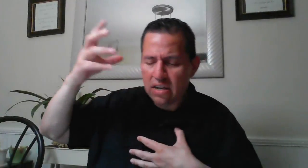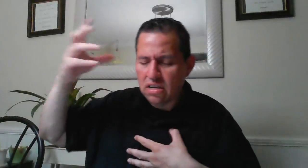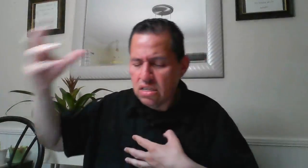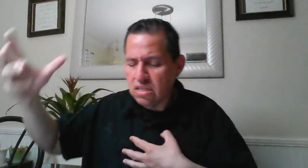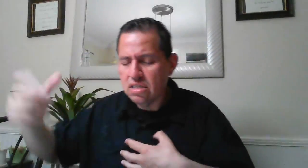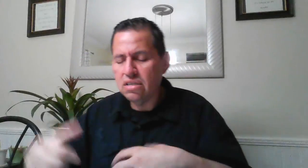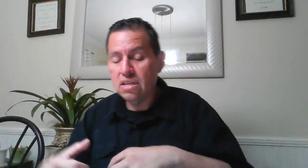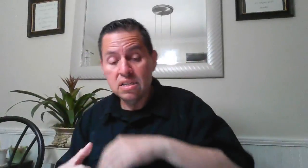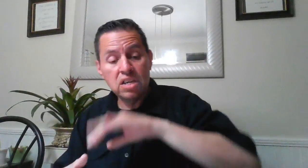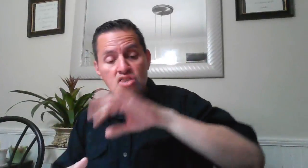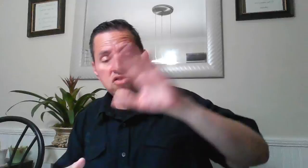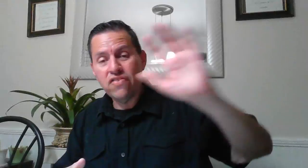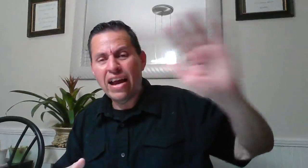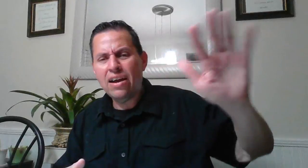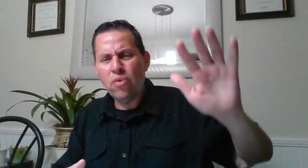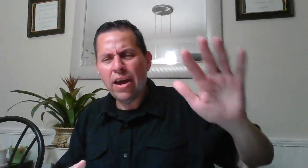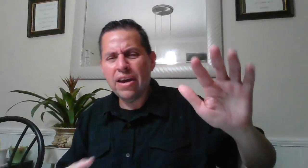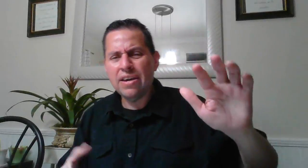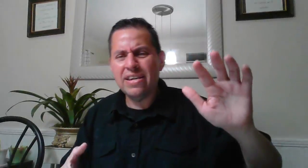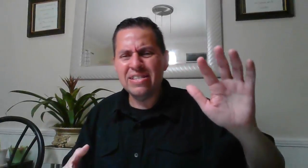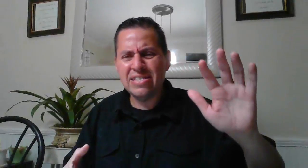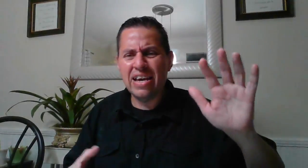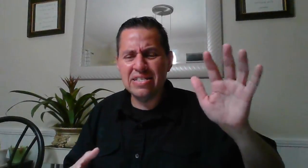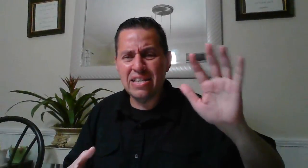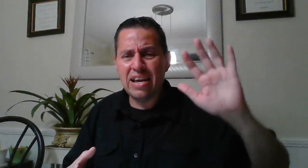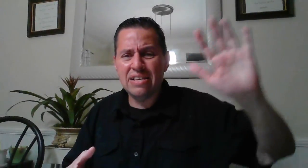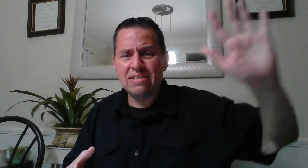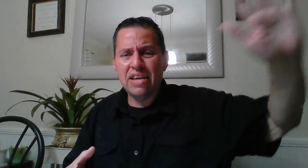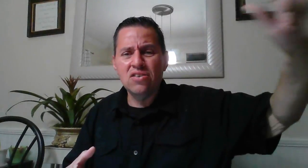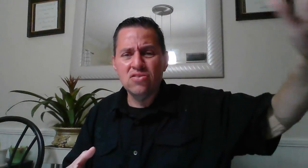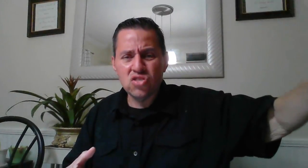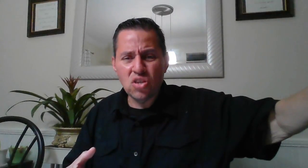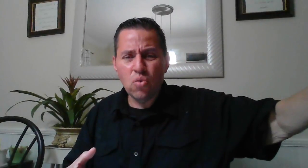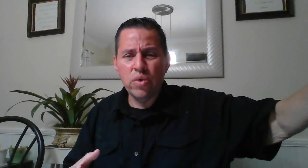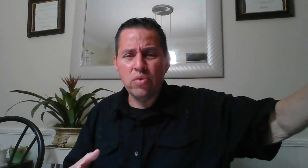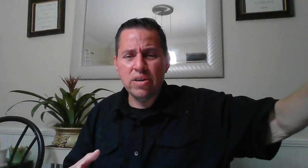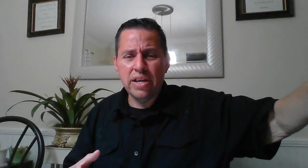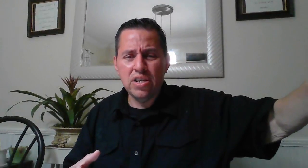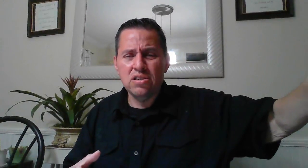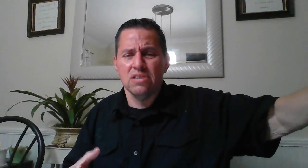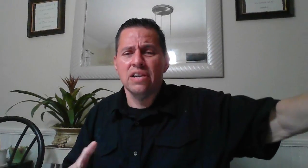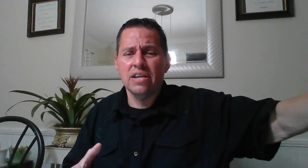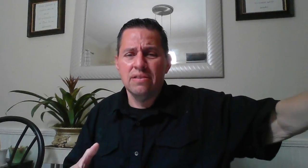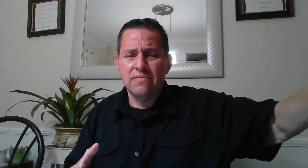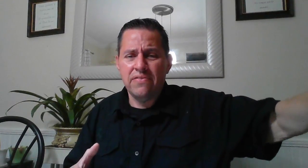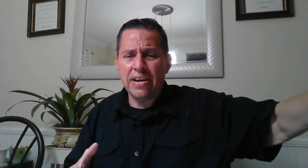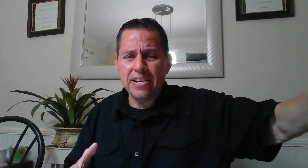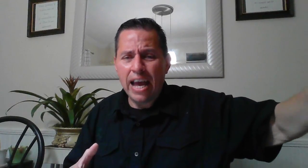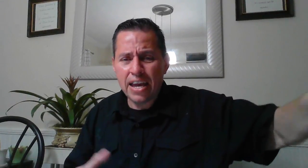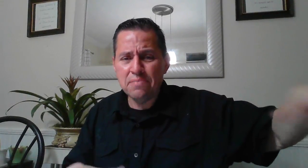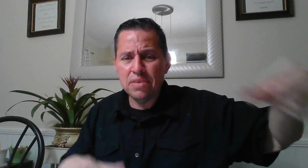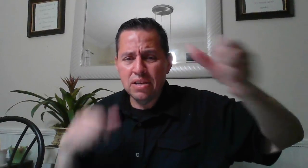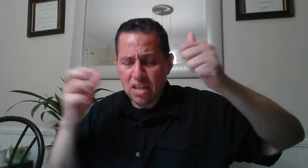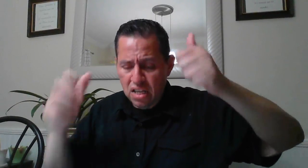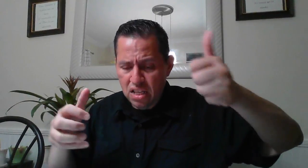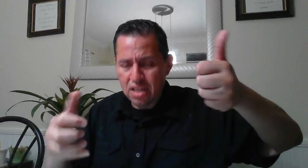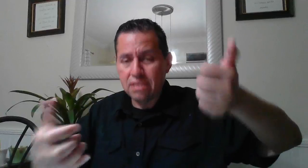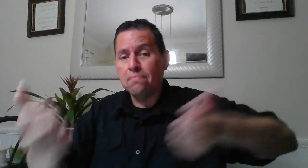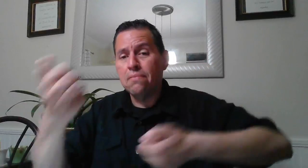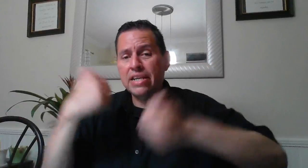hood they just fly away in a sense that they go somewhere where they know they're gonna find game huh bring